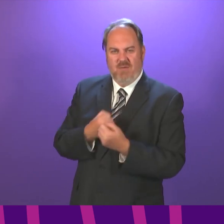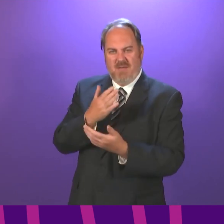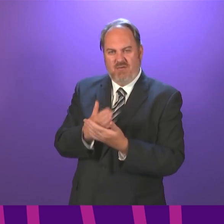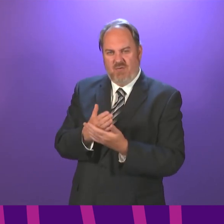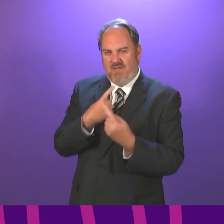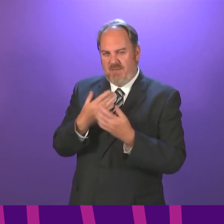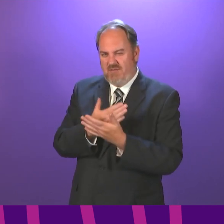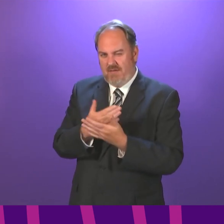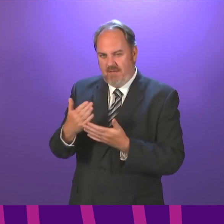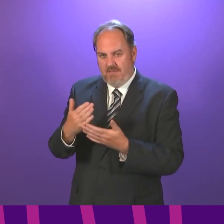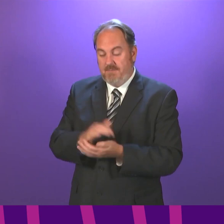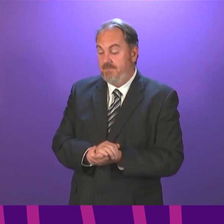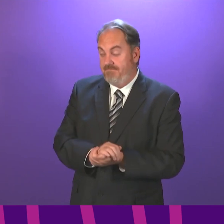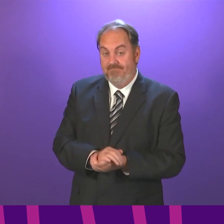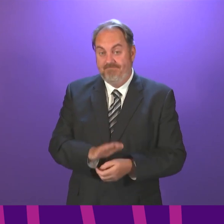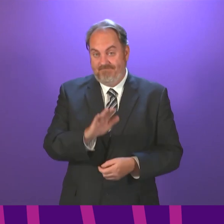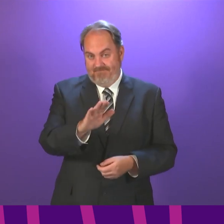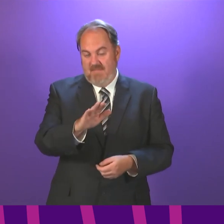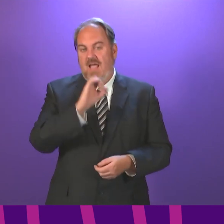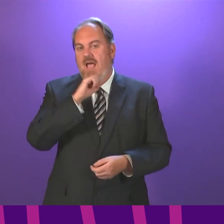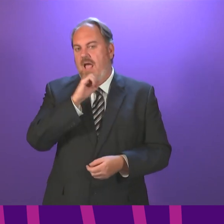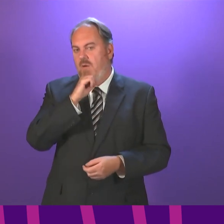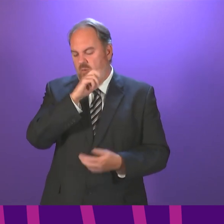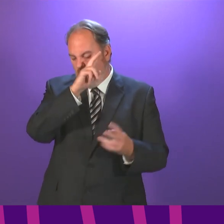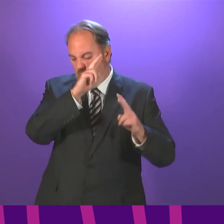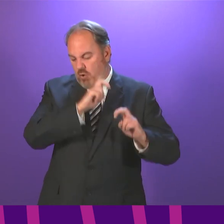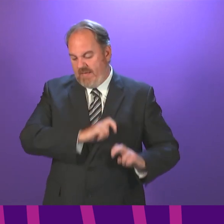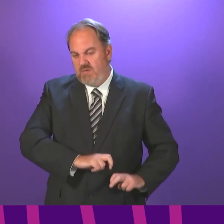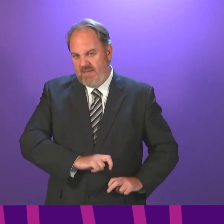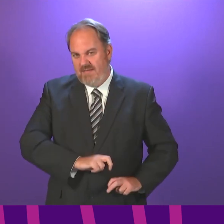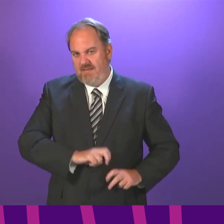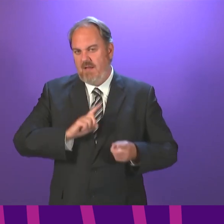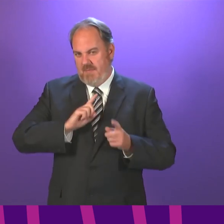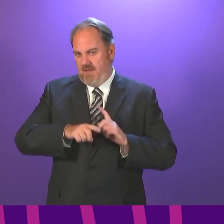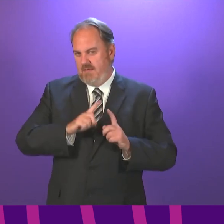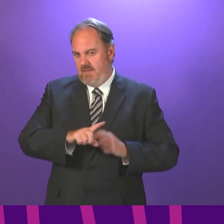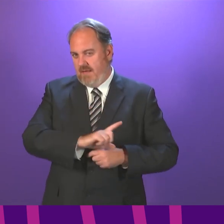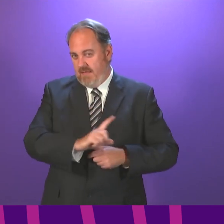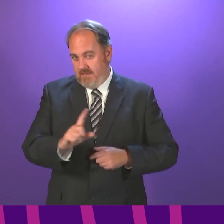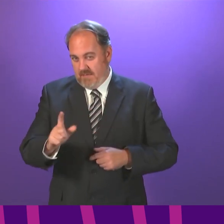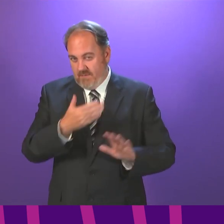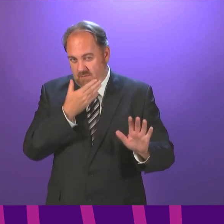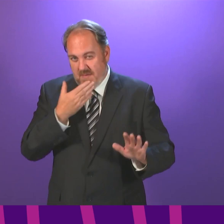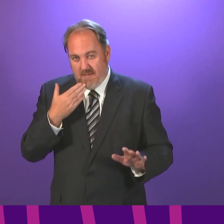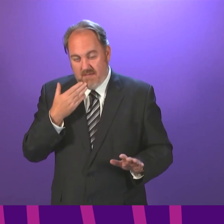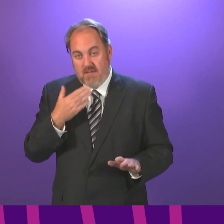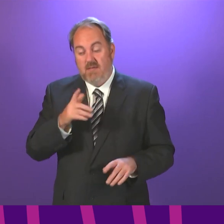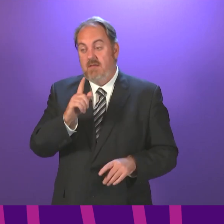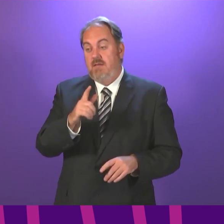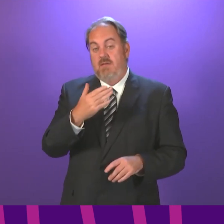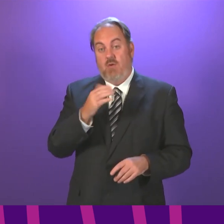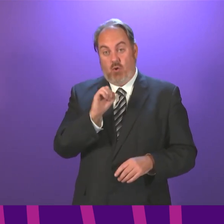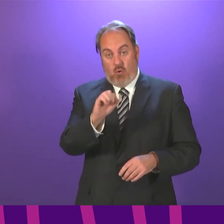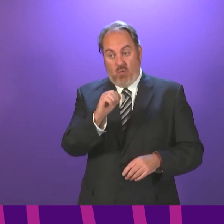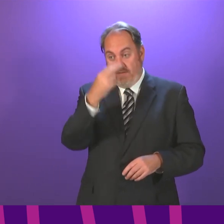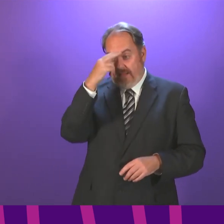if Bob Dorris will allow me, will take that away and come back to him with more detail. I would also be grateful if he wishes to pass the details of